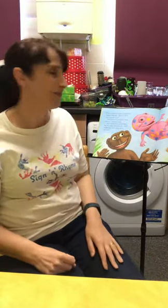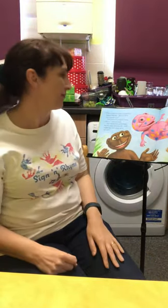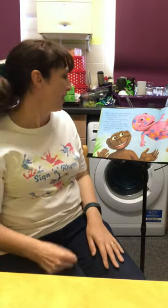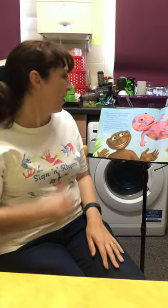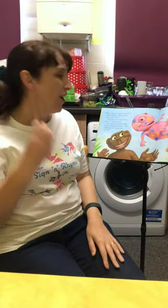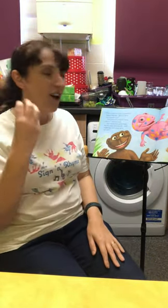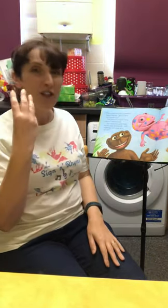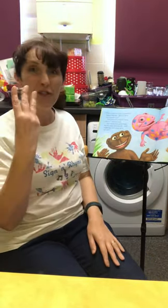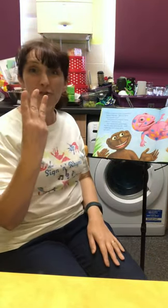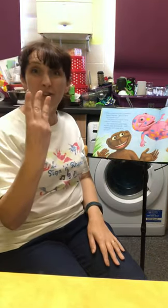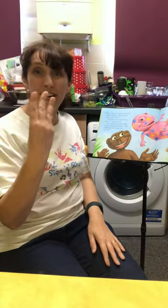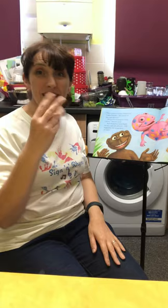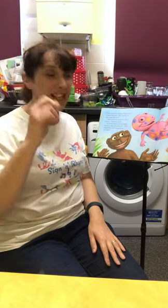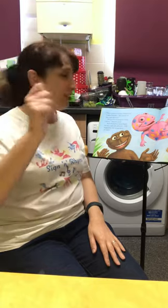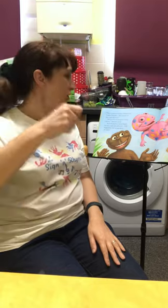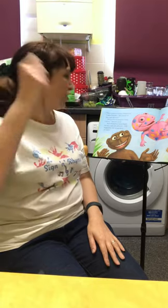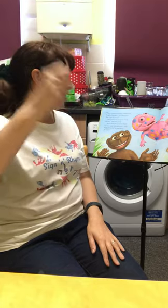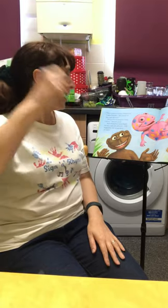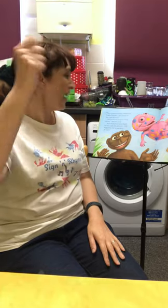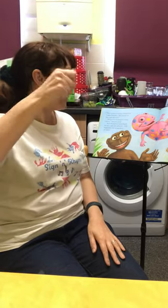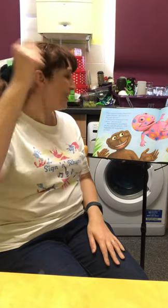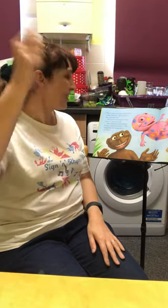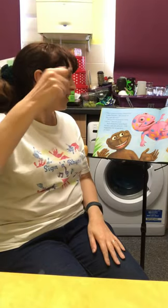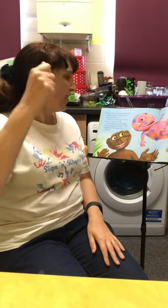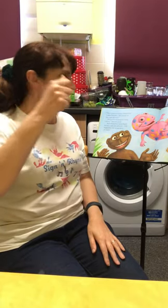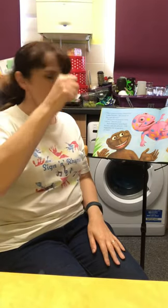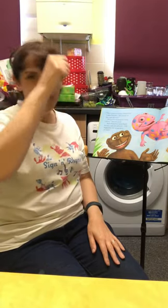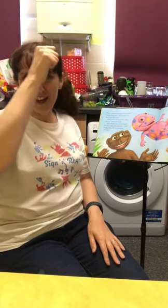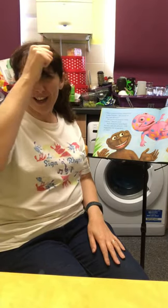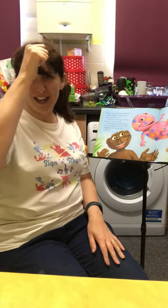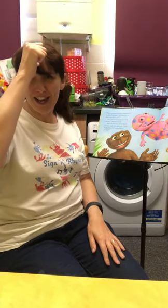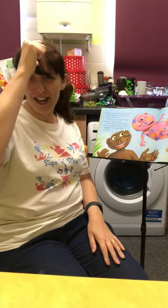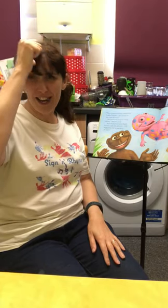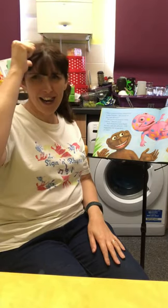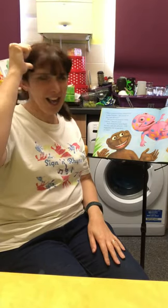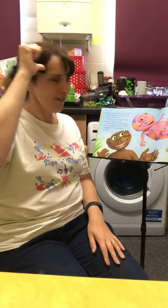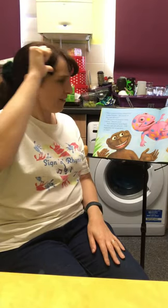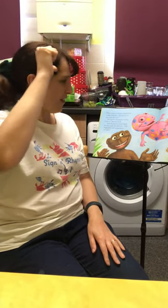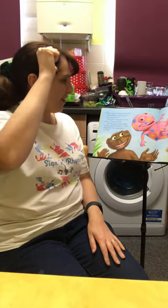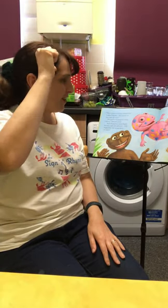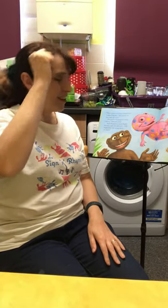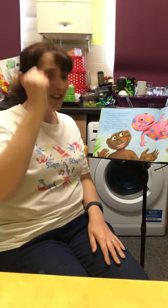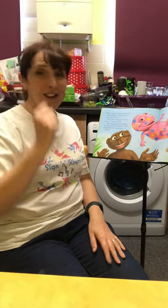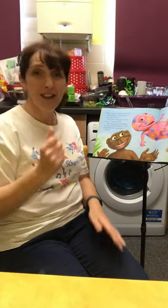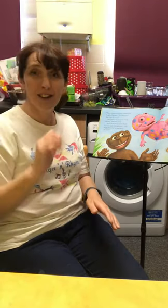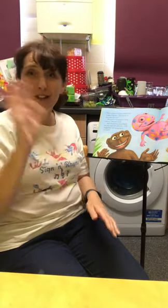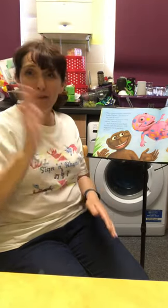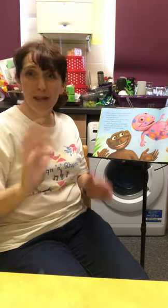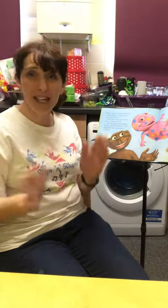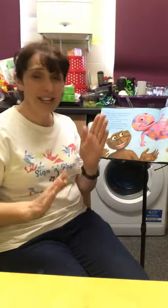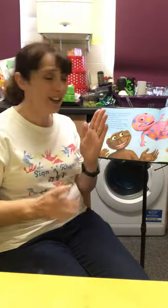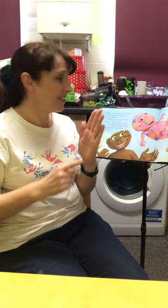Three cheers for the clever chameleon,